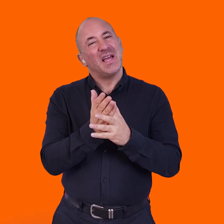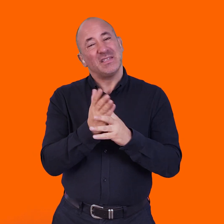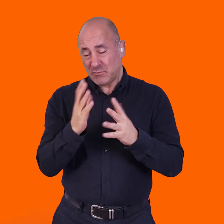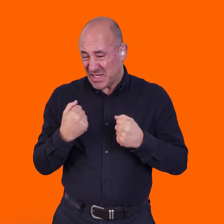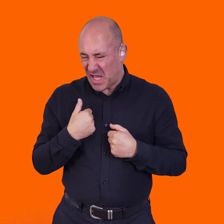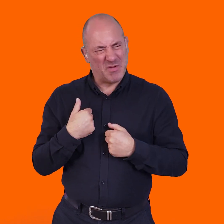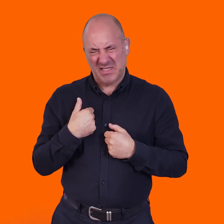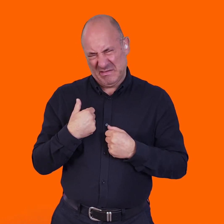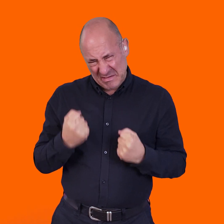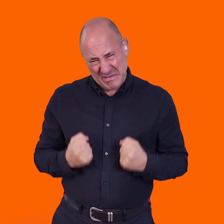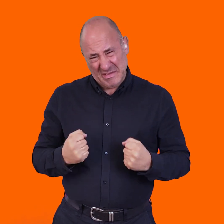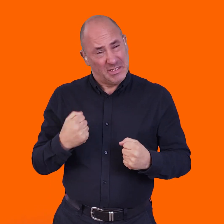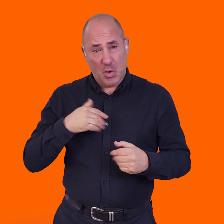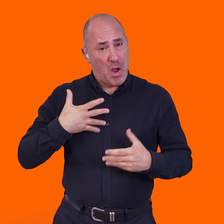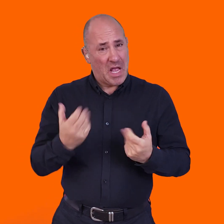there's always going to be failure.